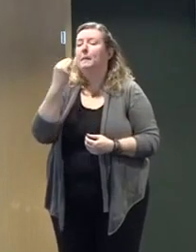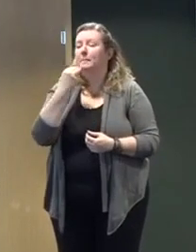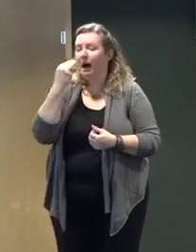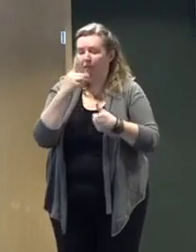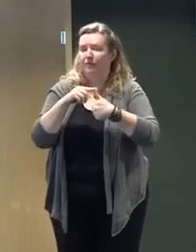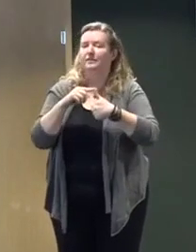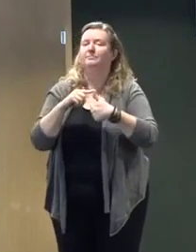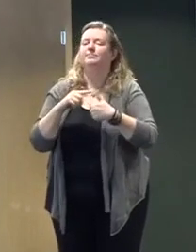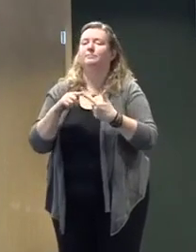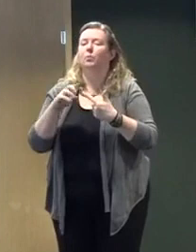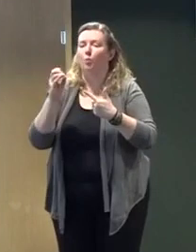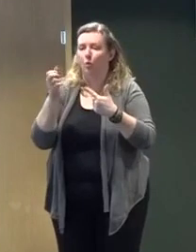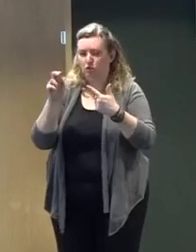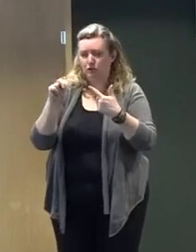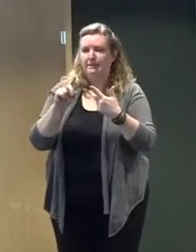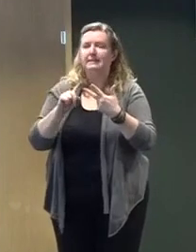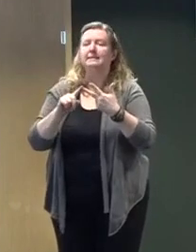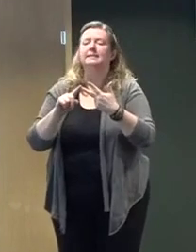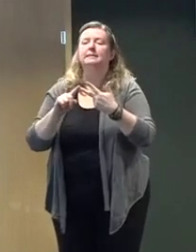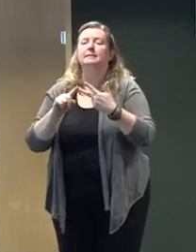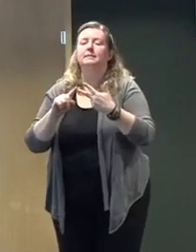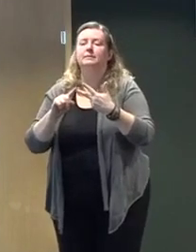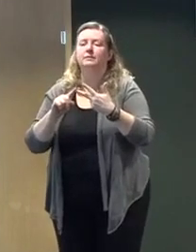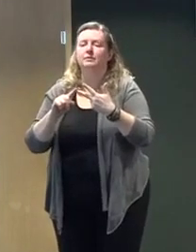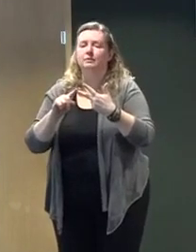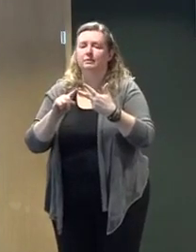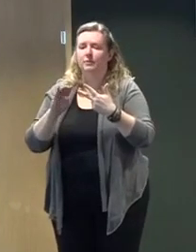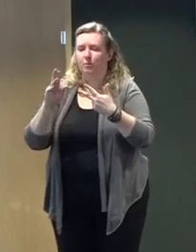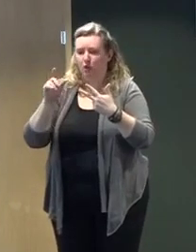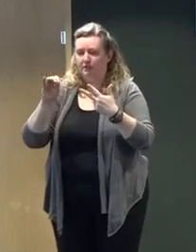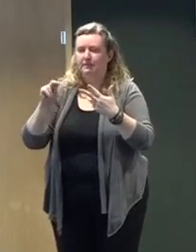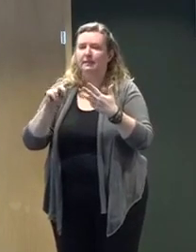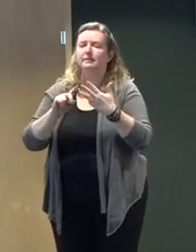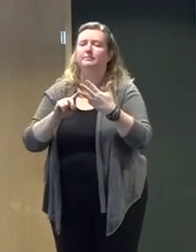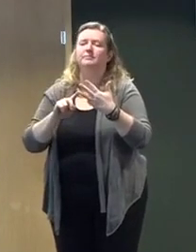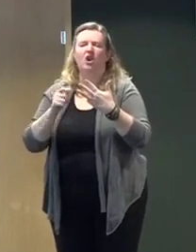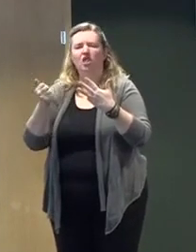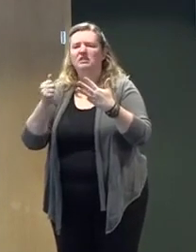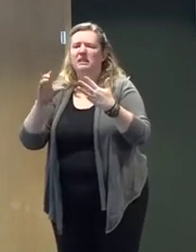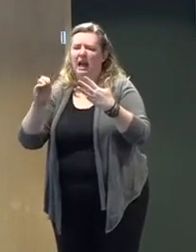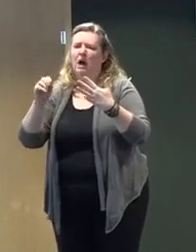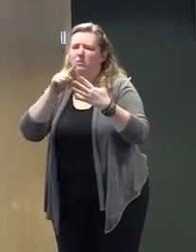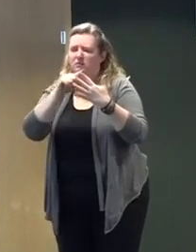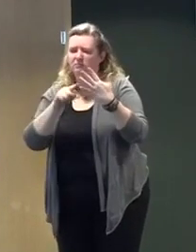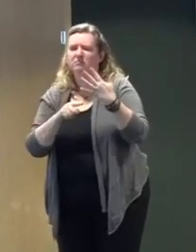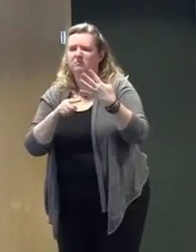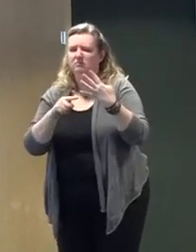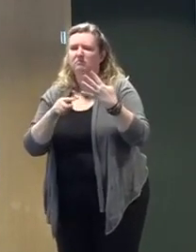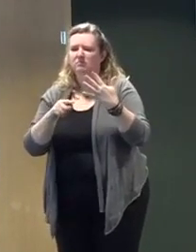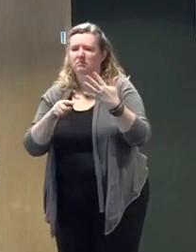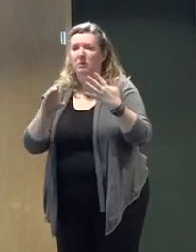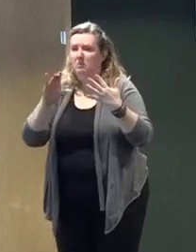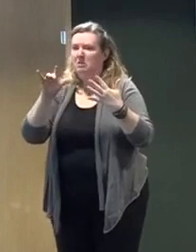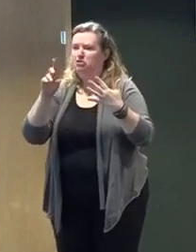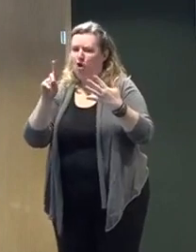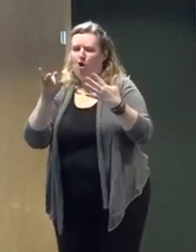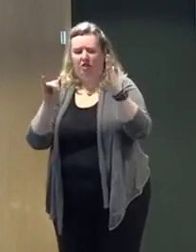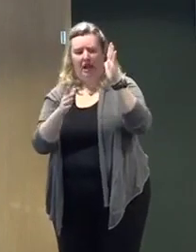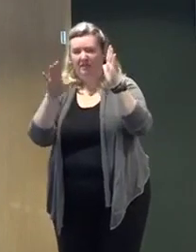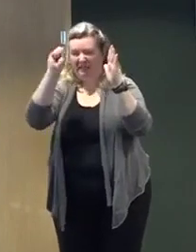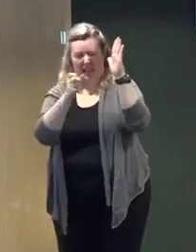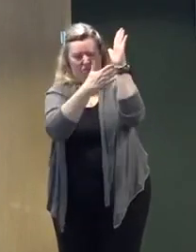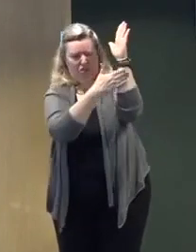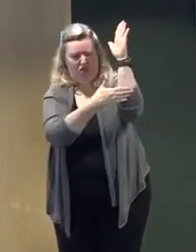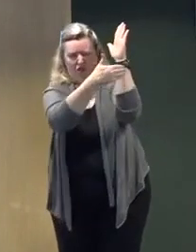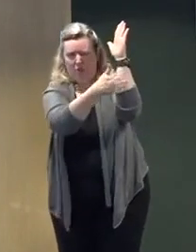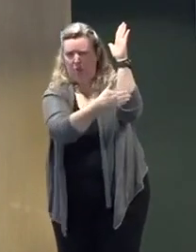counties are all under a blizzard warning, which is a rare level, but it is a blizzard warning. Sussex